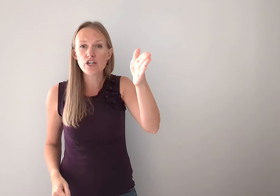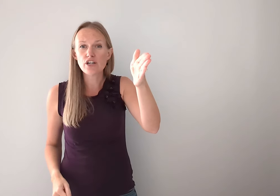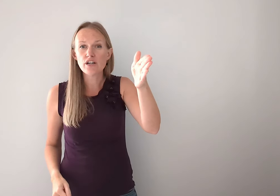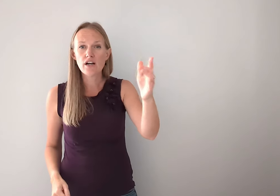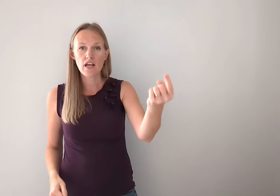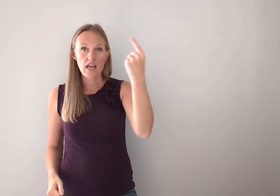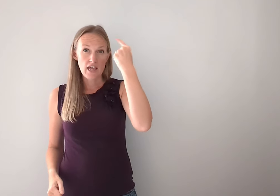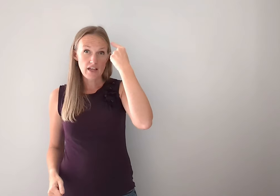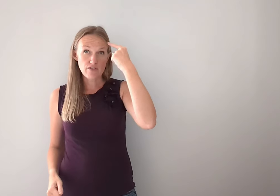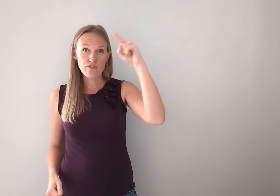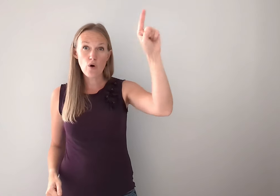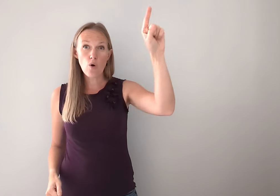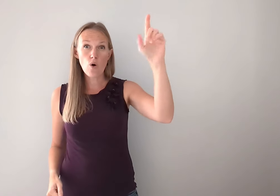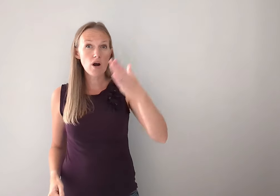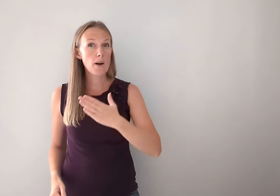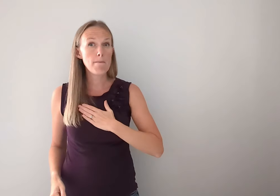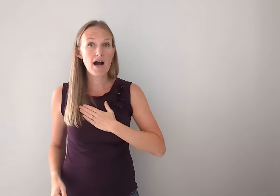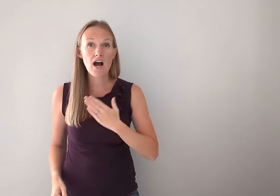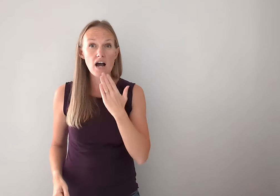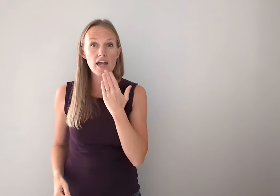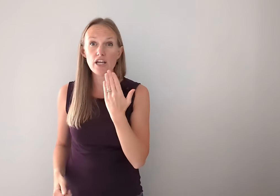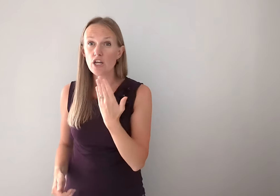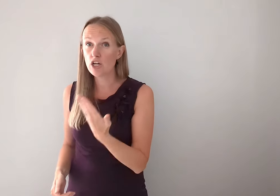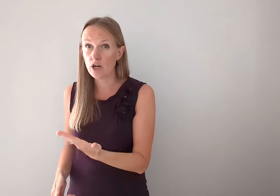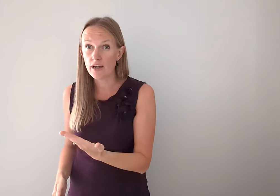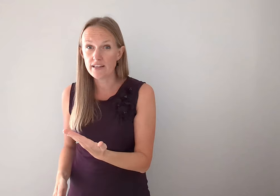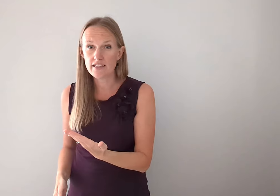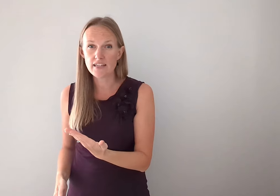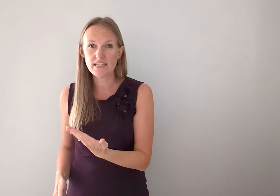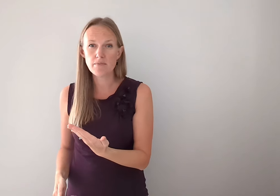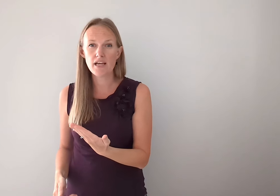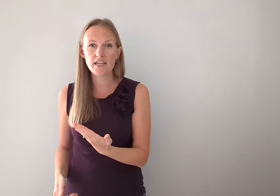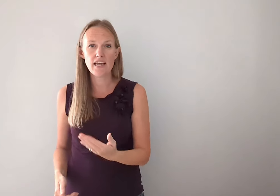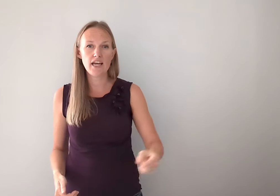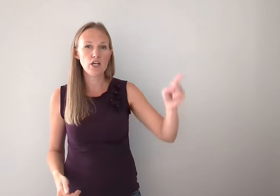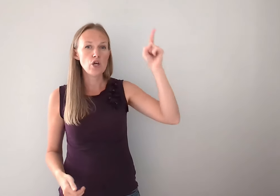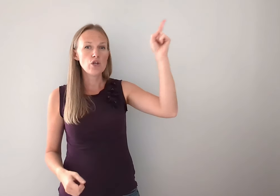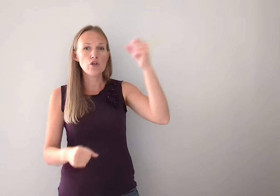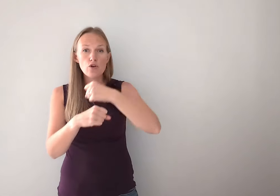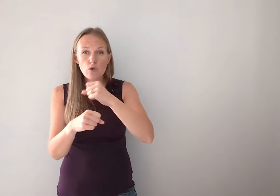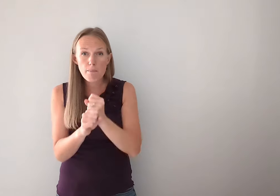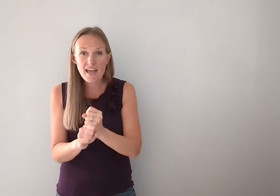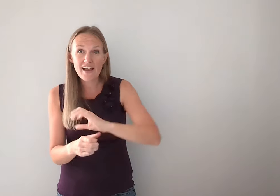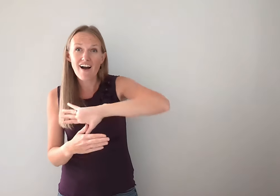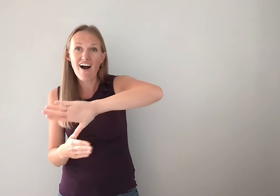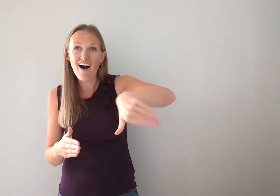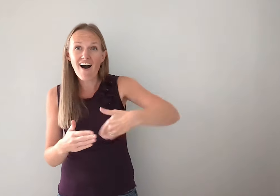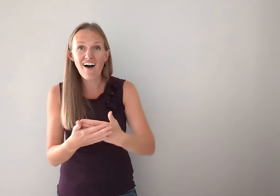and for my good. And then that same line again. You make all